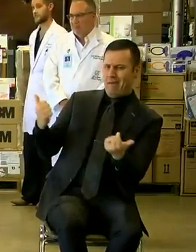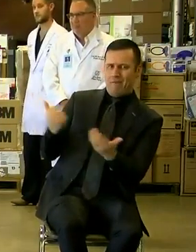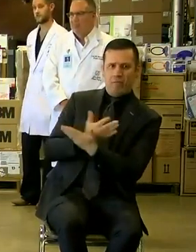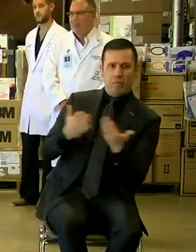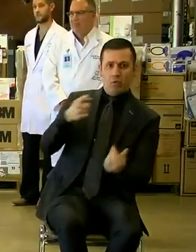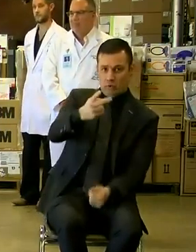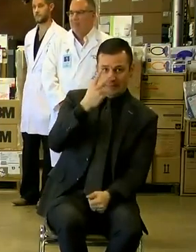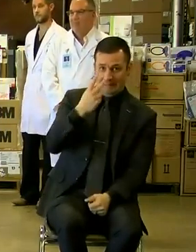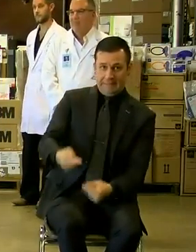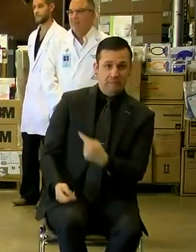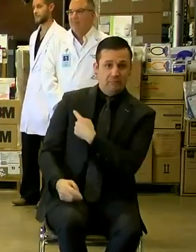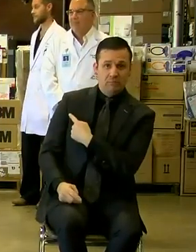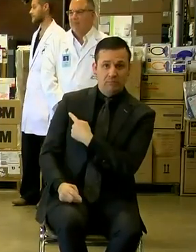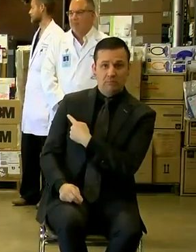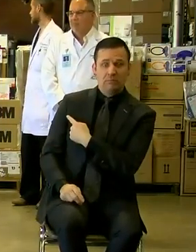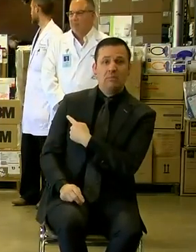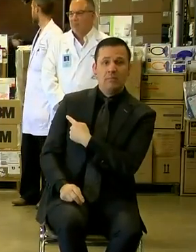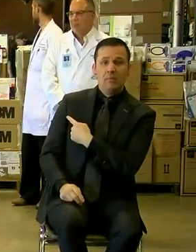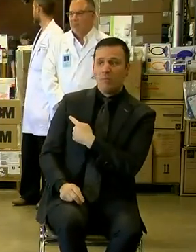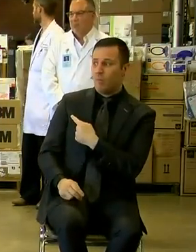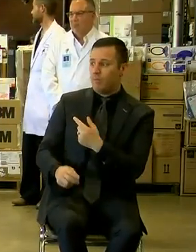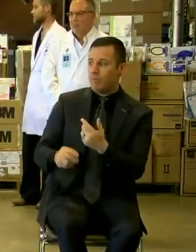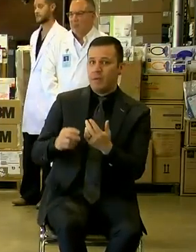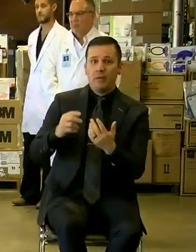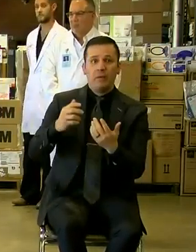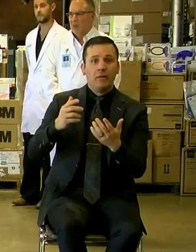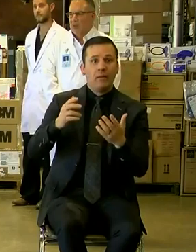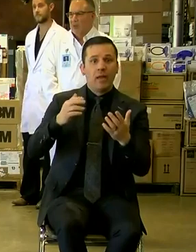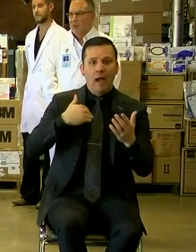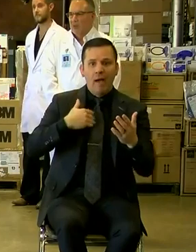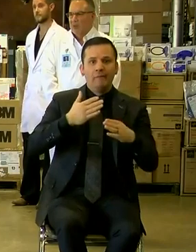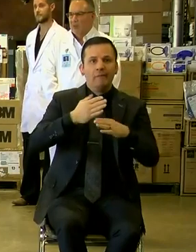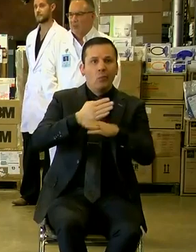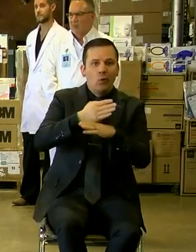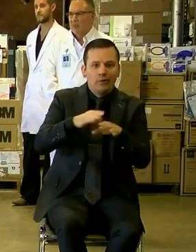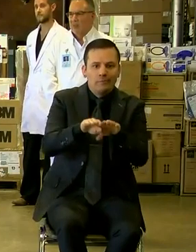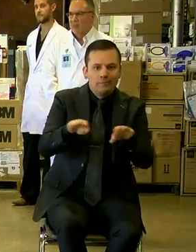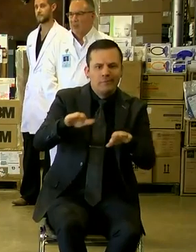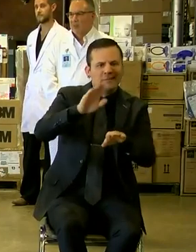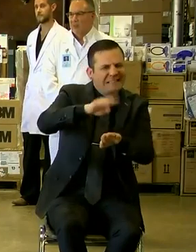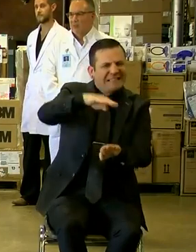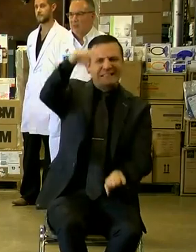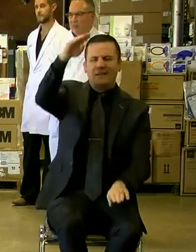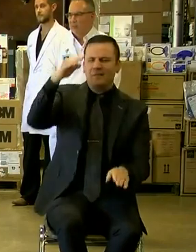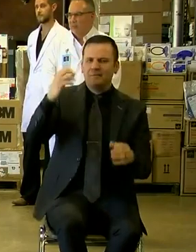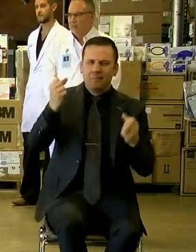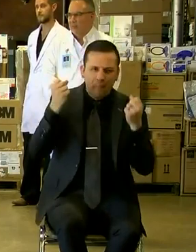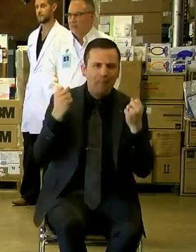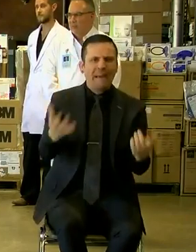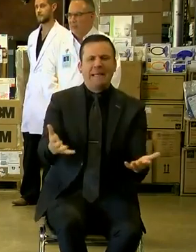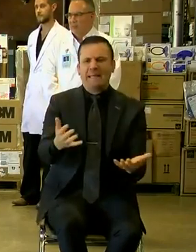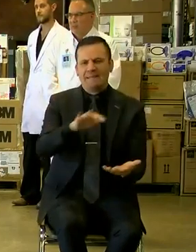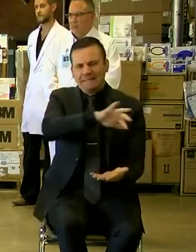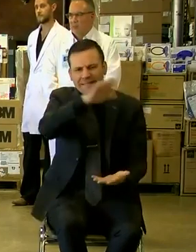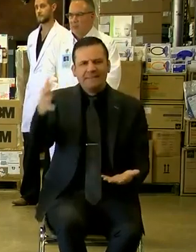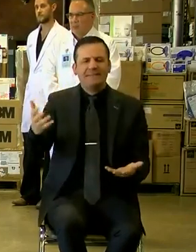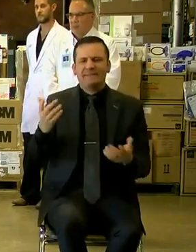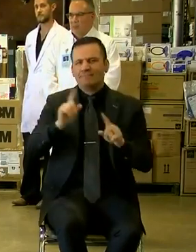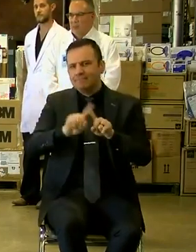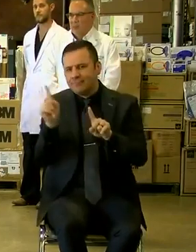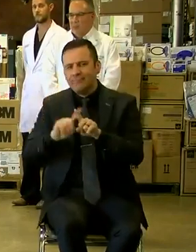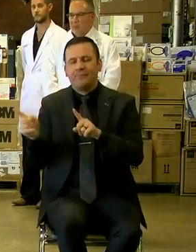you see behind me, these pallets are loaded with different,